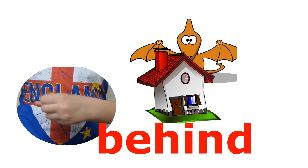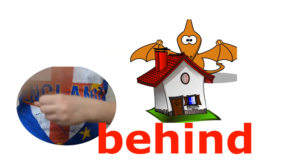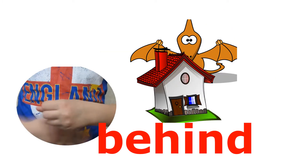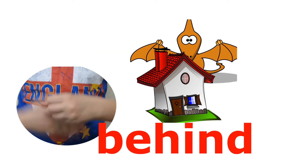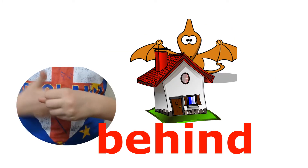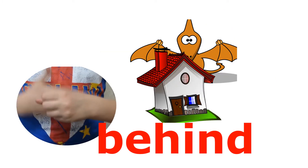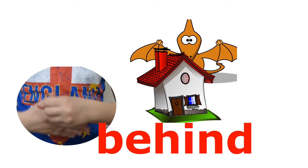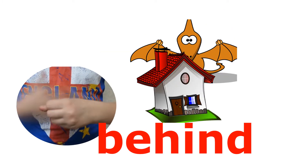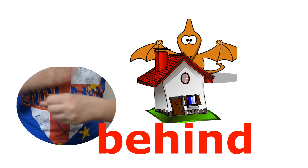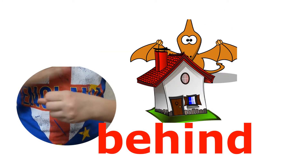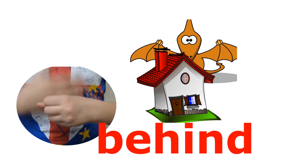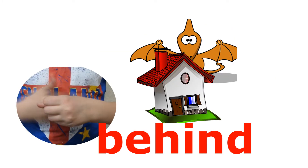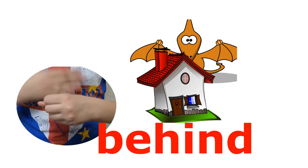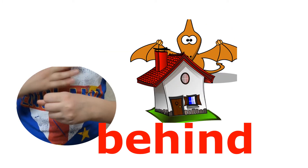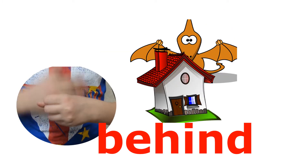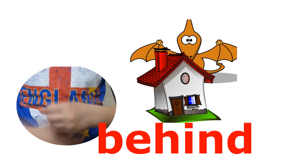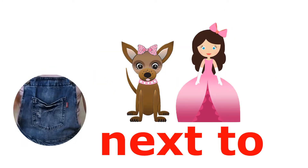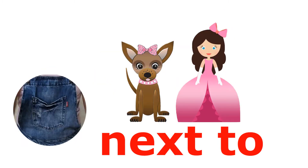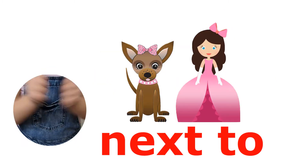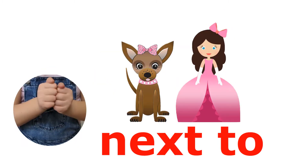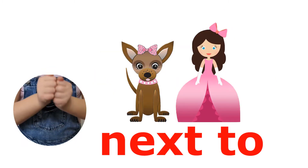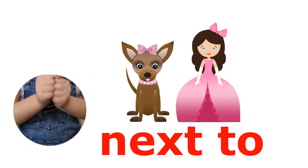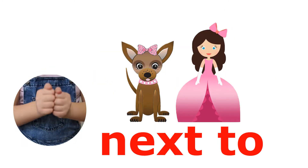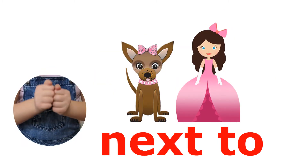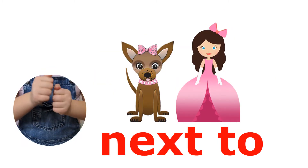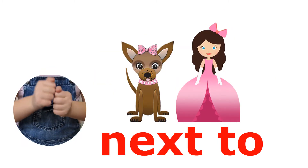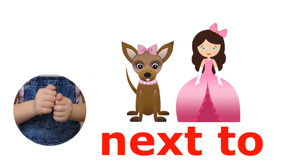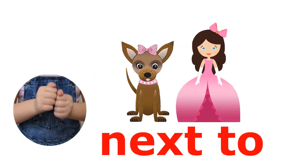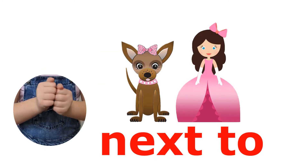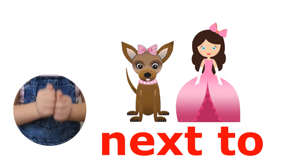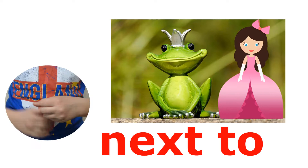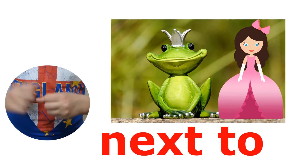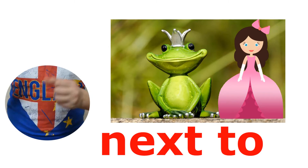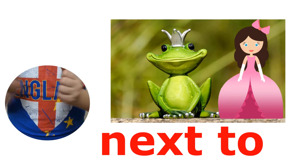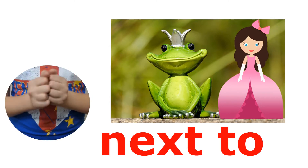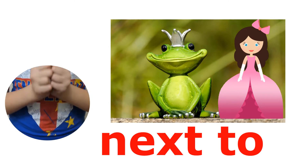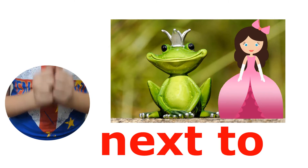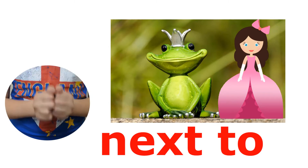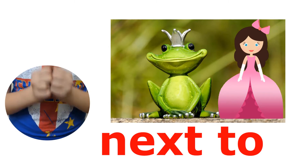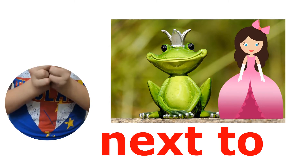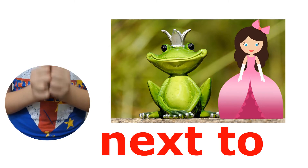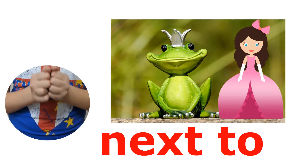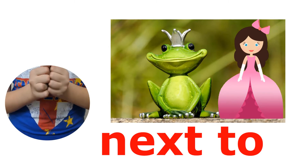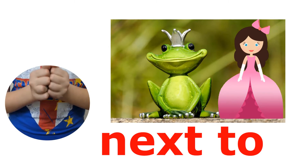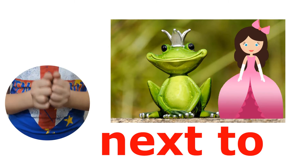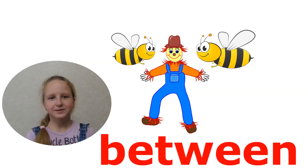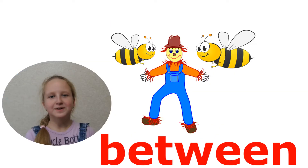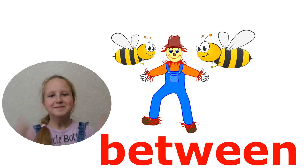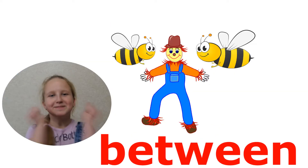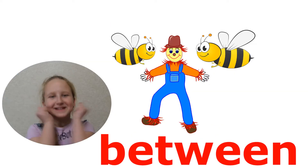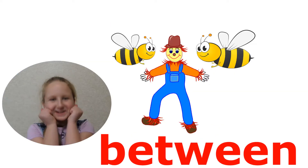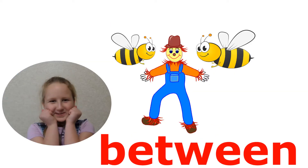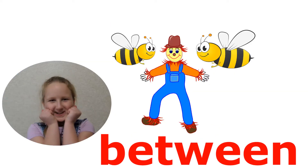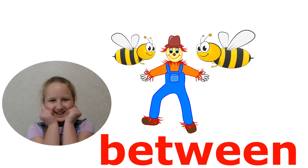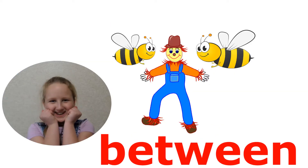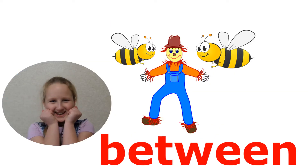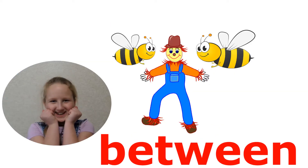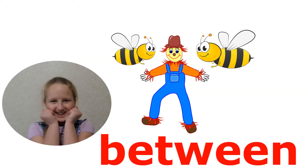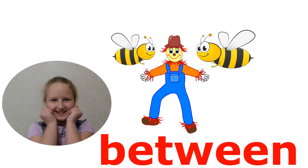behind the house, next to the dog, next to the frog, between the bees,